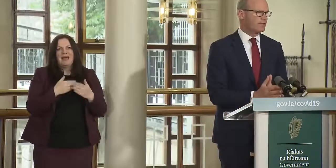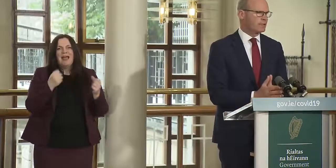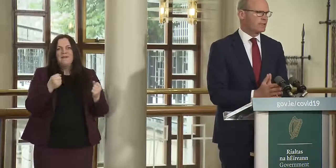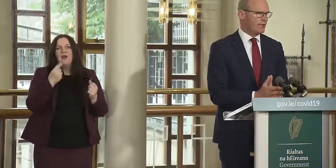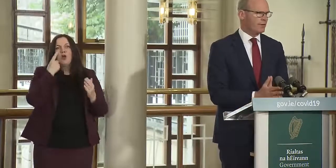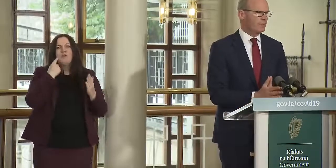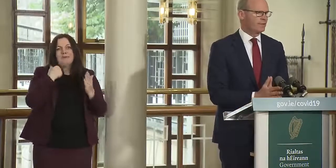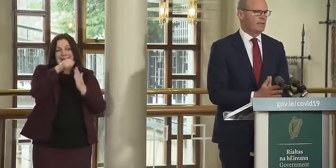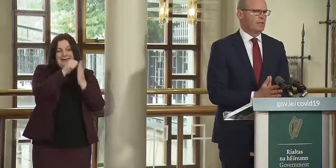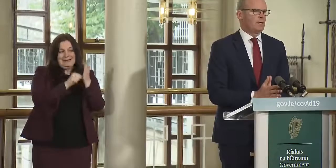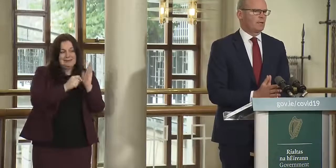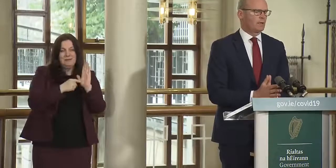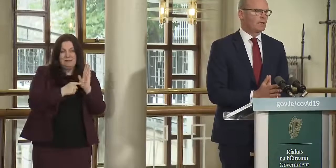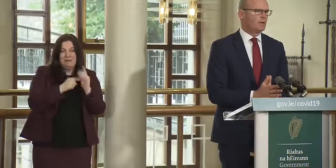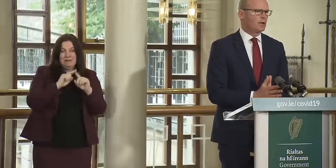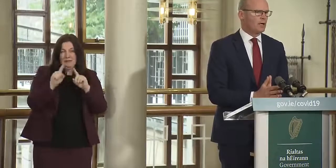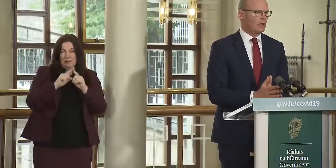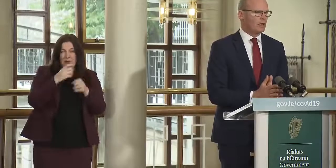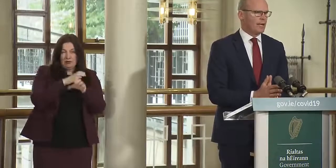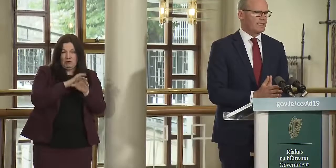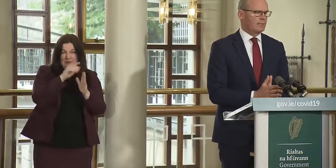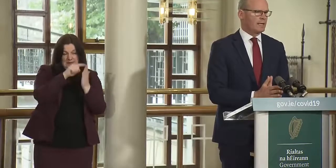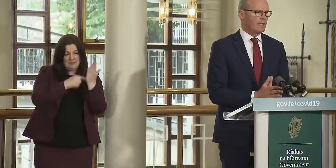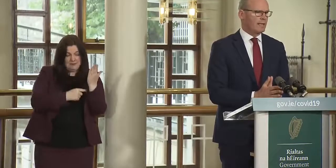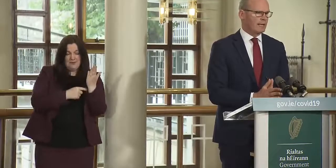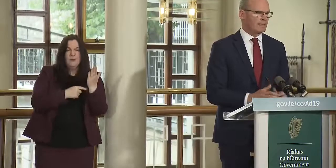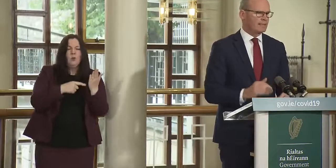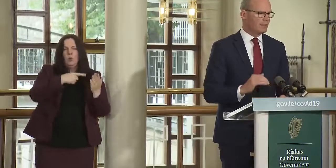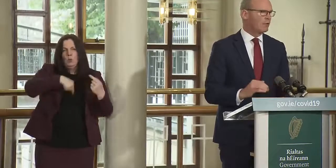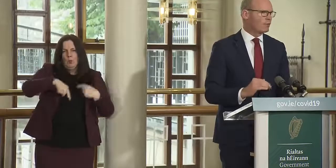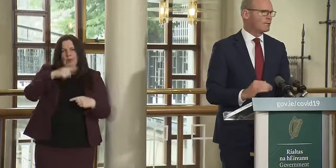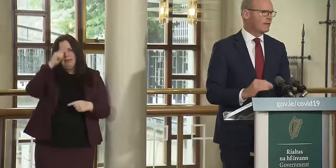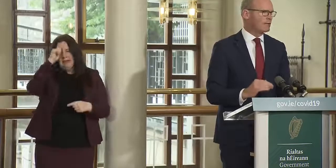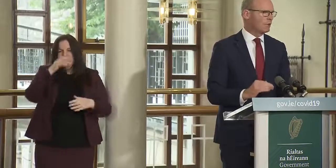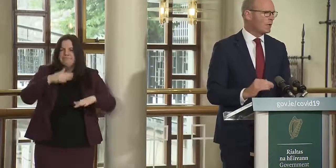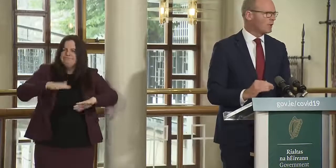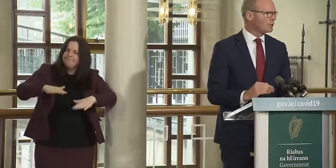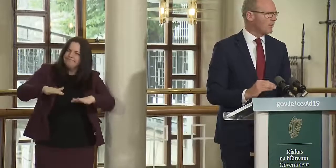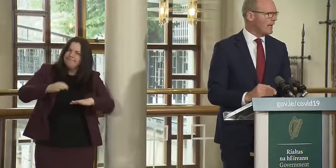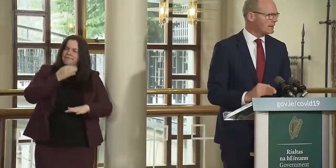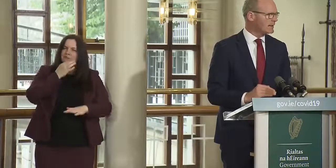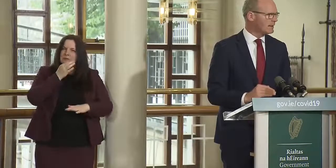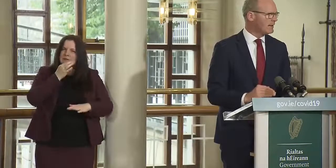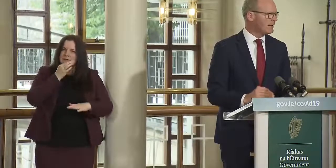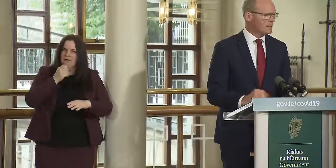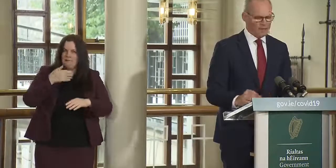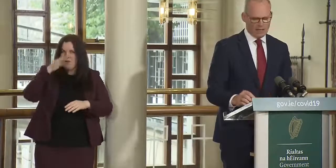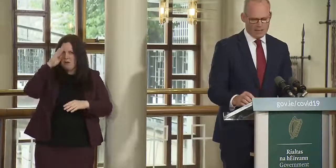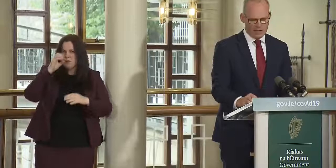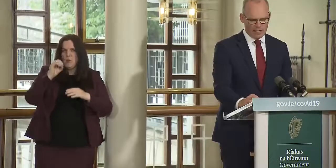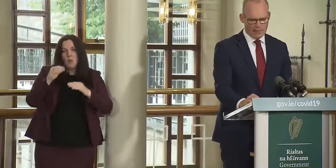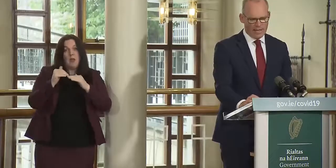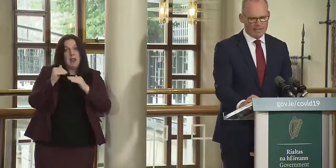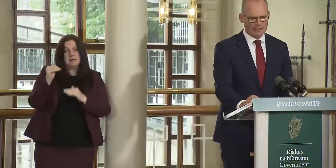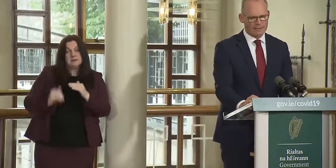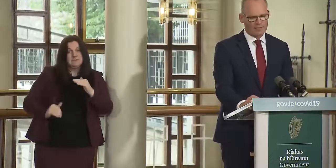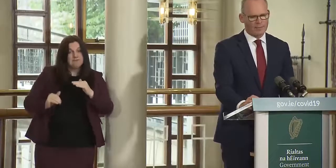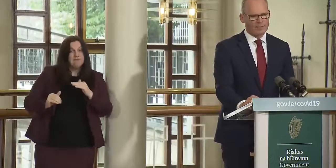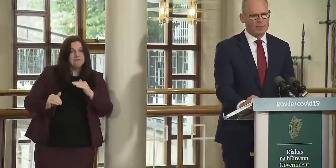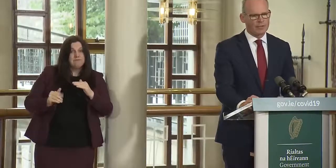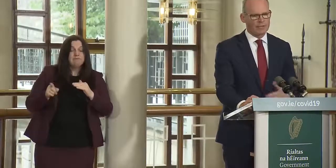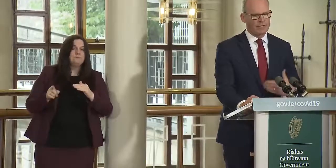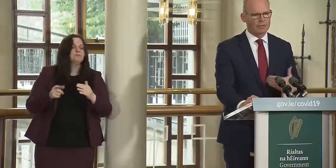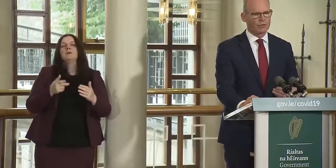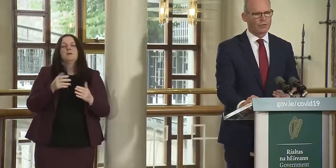list of countries together that we regard as being at a similar risk level to ireland or less and